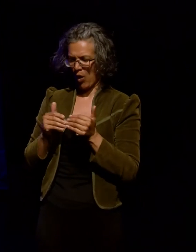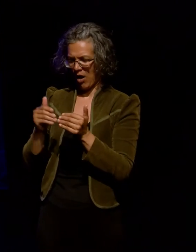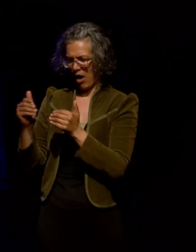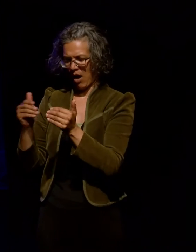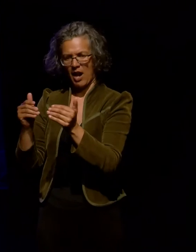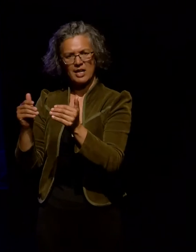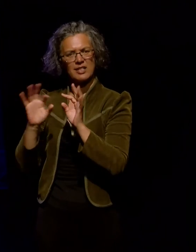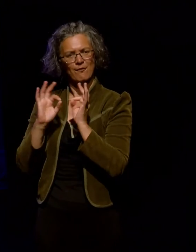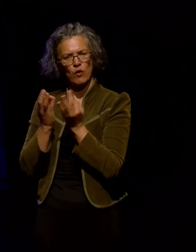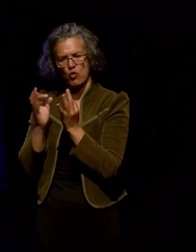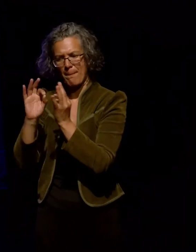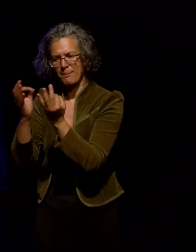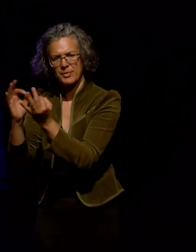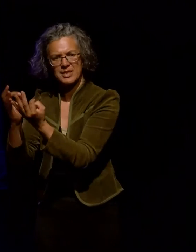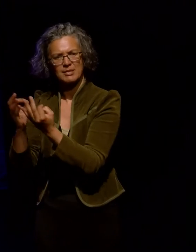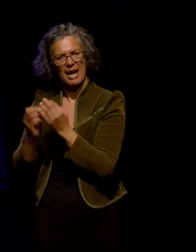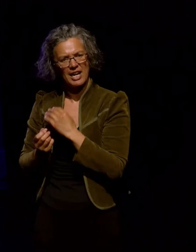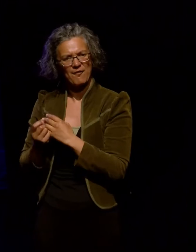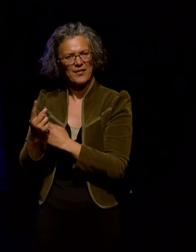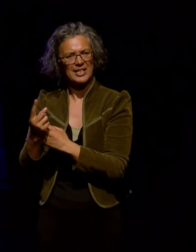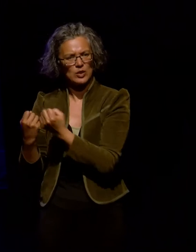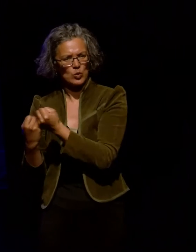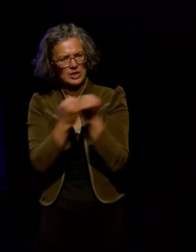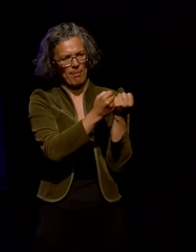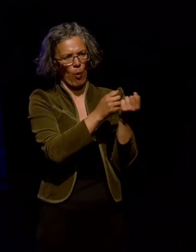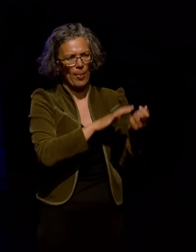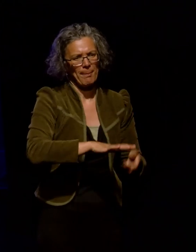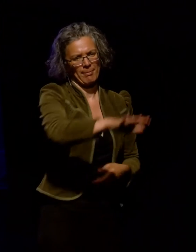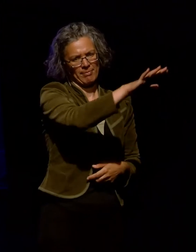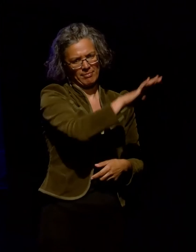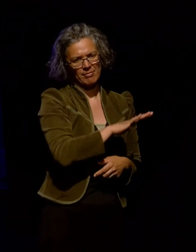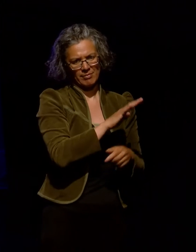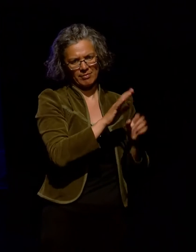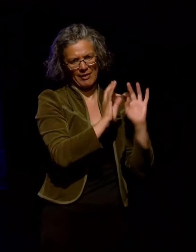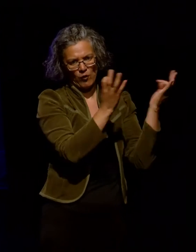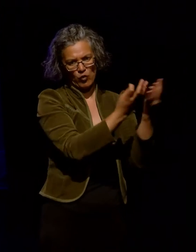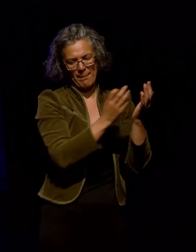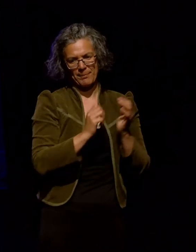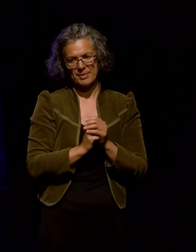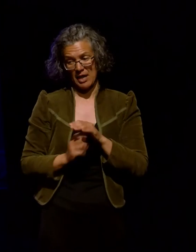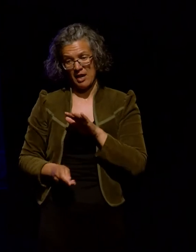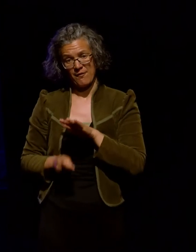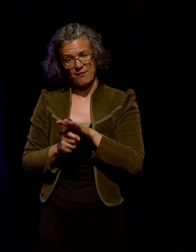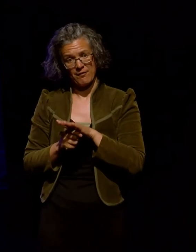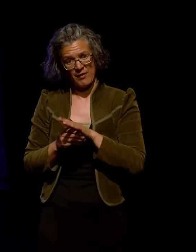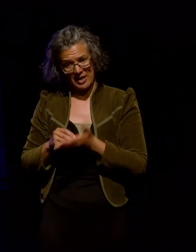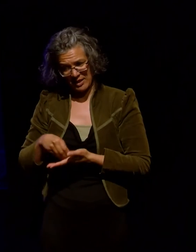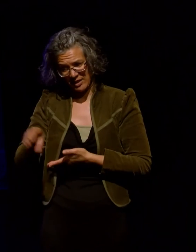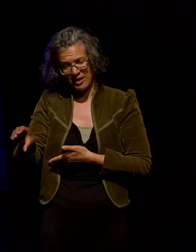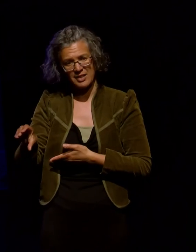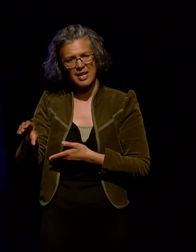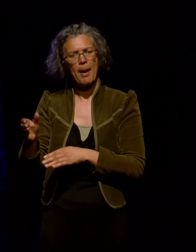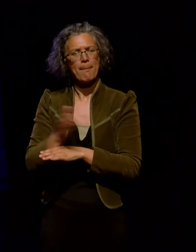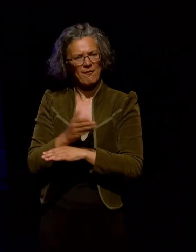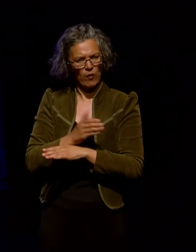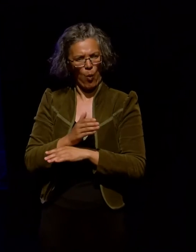and events to support the main conference. These forums are funded by NDF and they're held prior to the main conference in Wellington